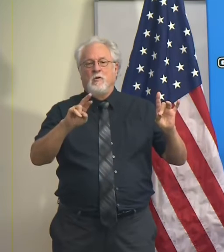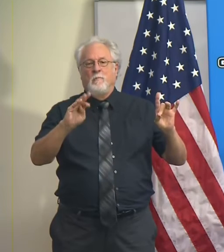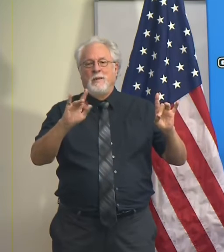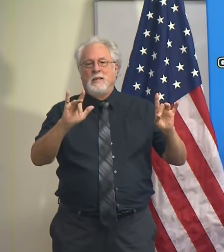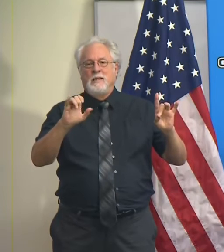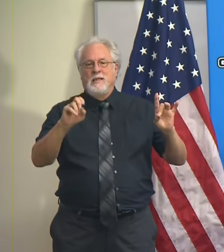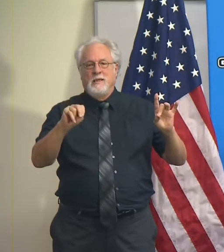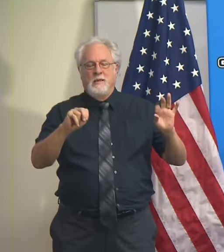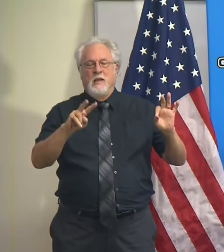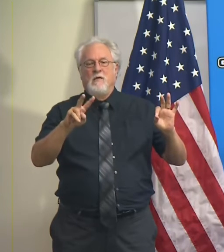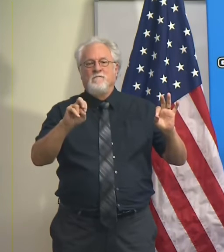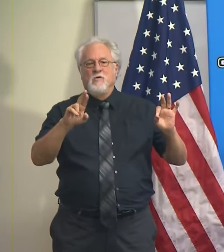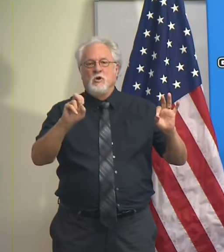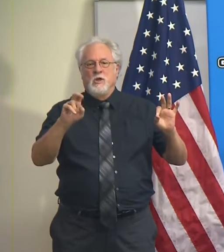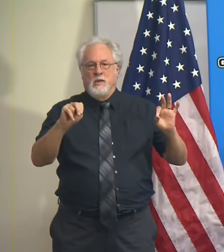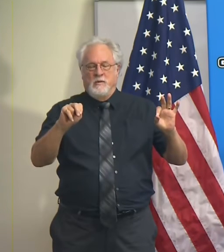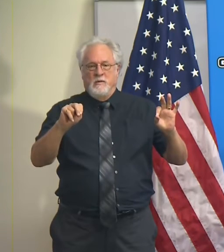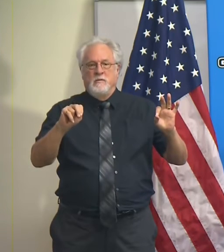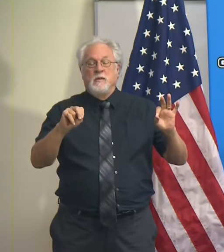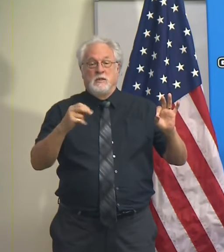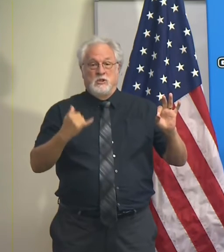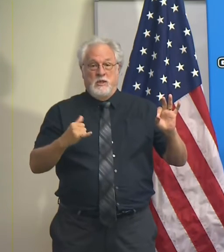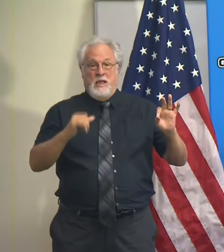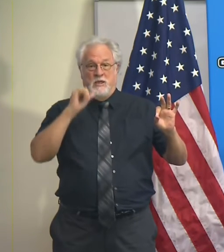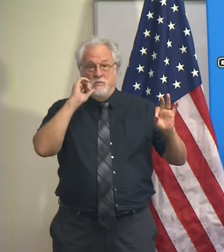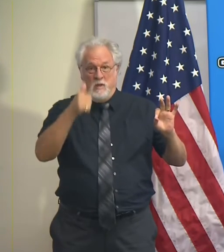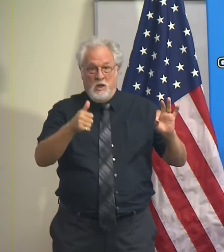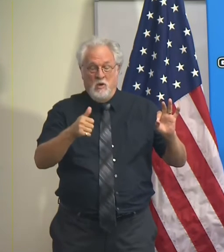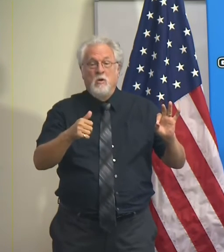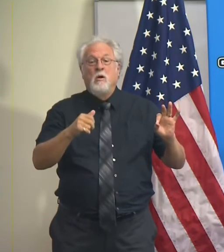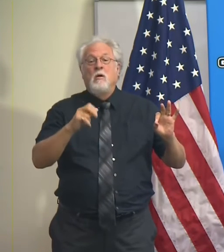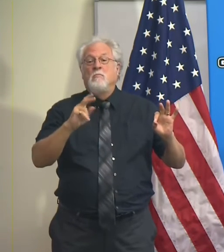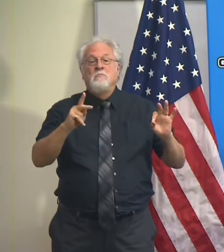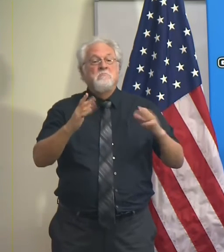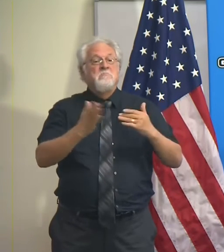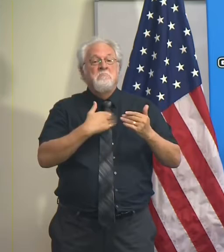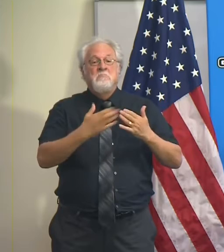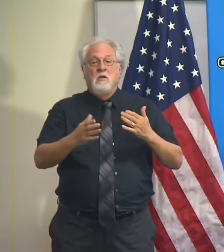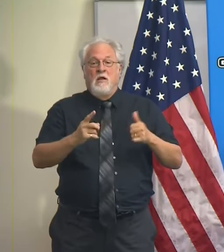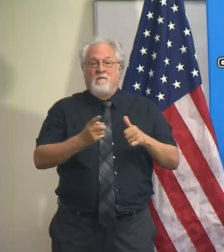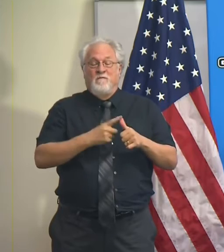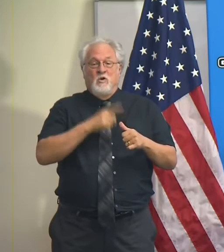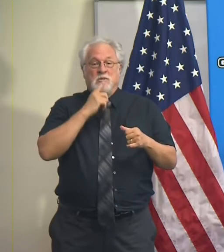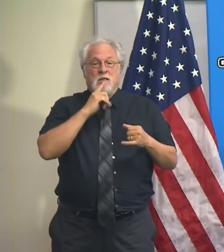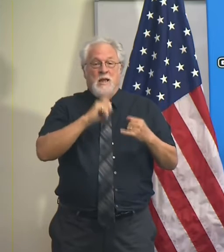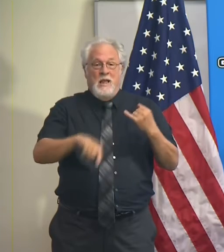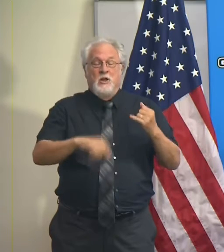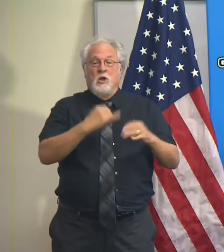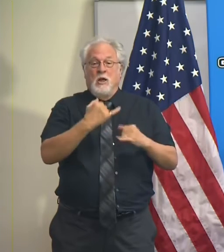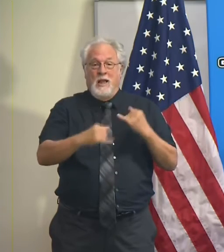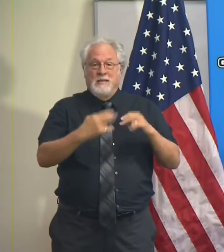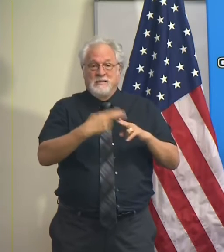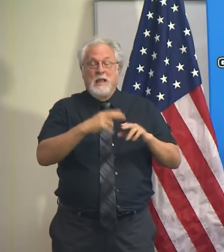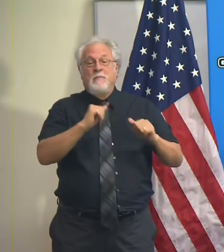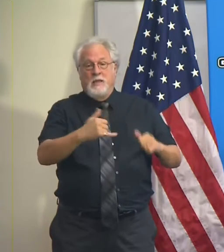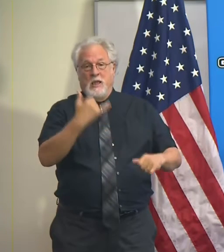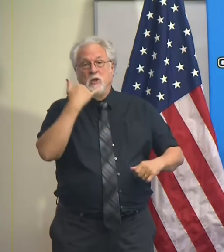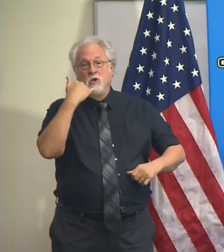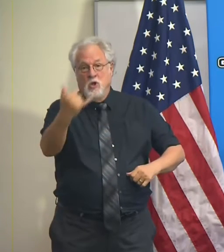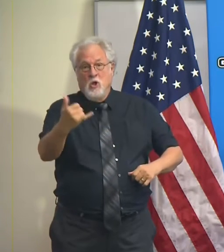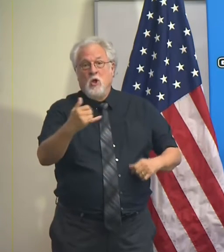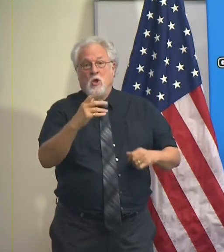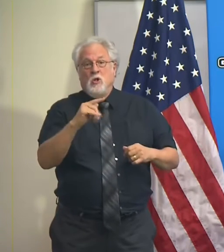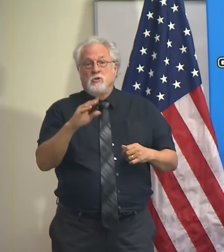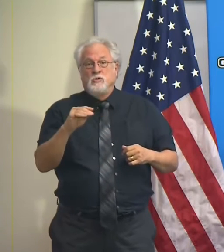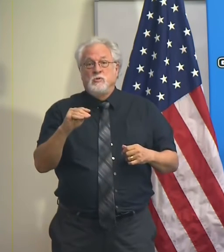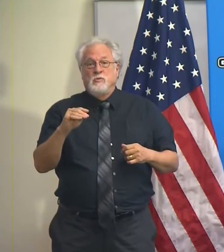and Vernon parishes. And today and tomorrow everyone regardless of the first letter of their last name can call in order